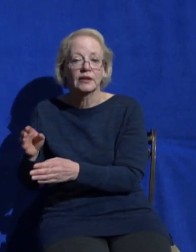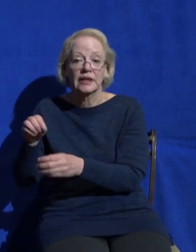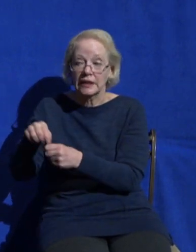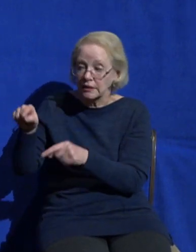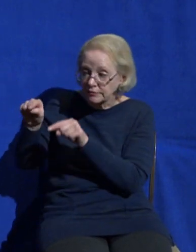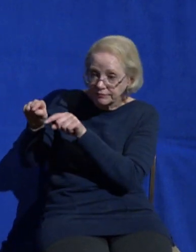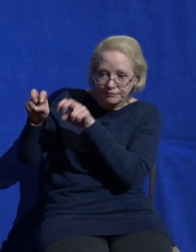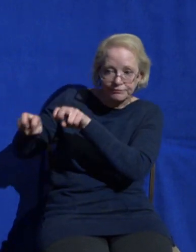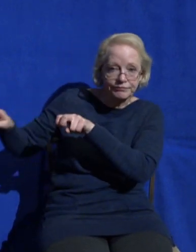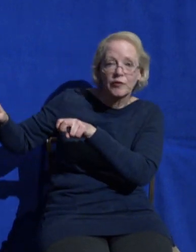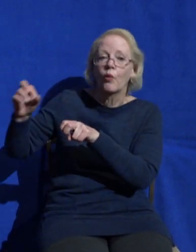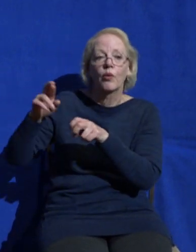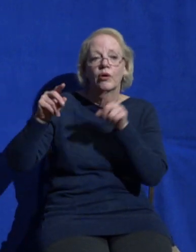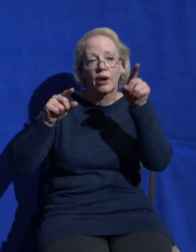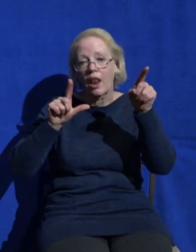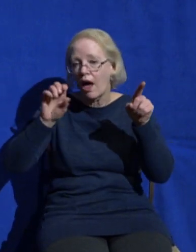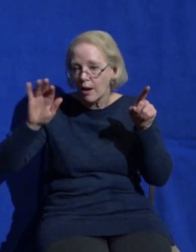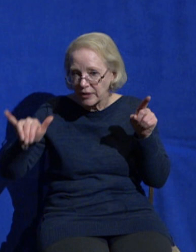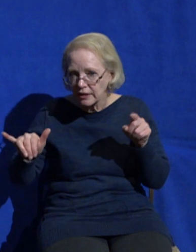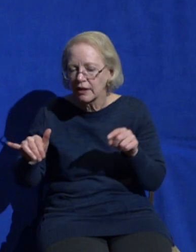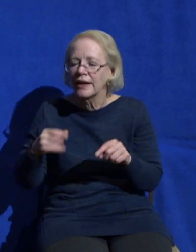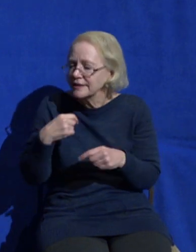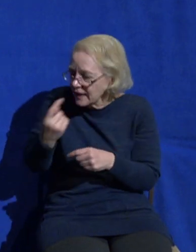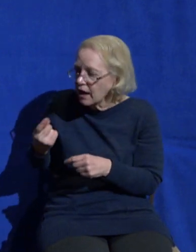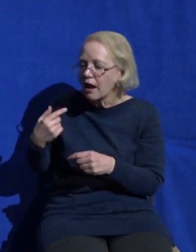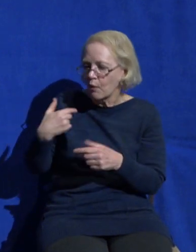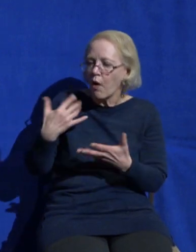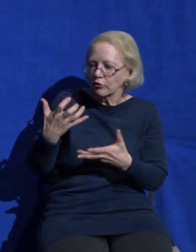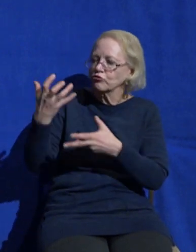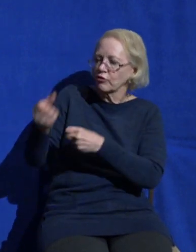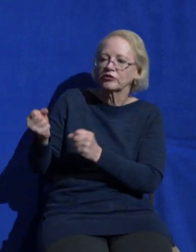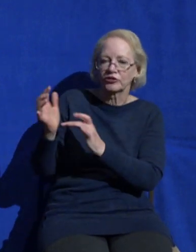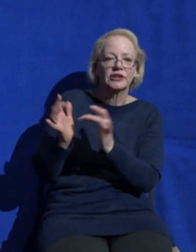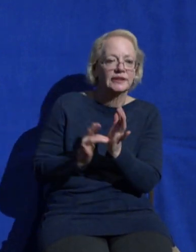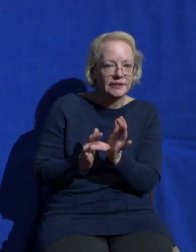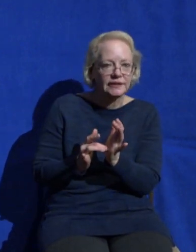so just in the quietness of your own heart just take a minute between you and God